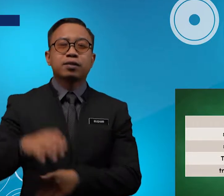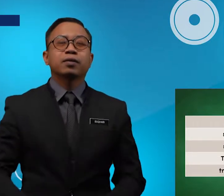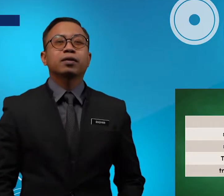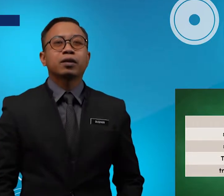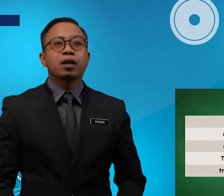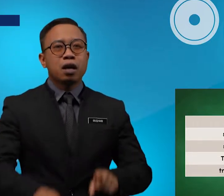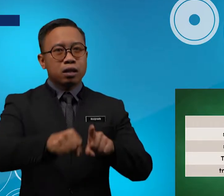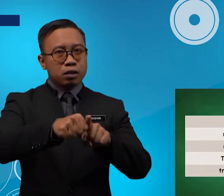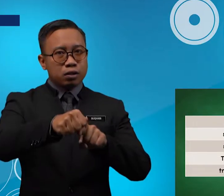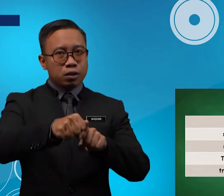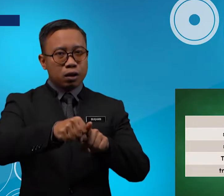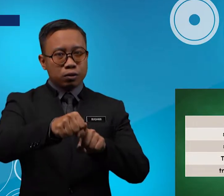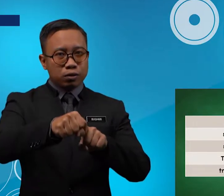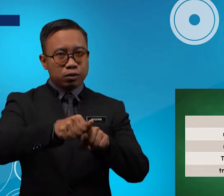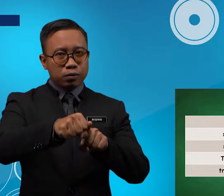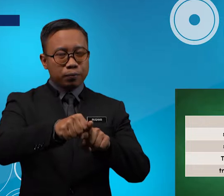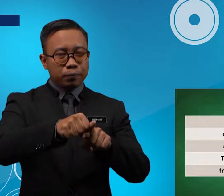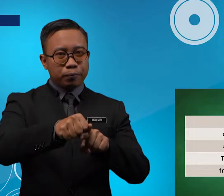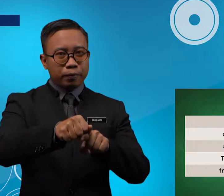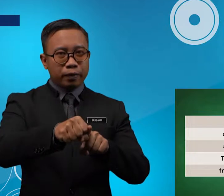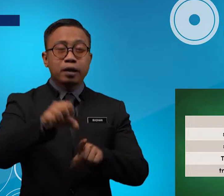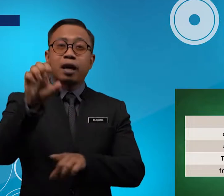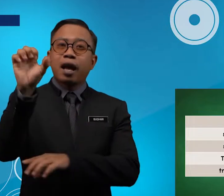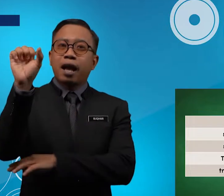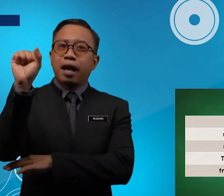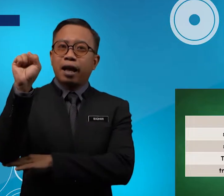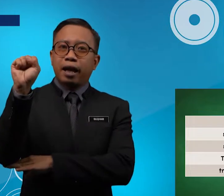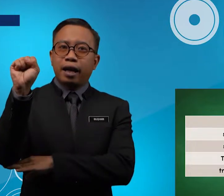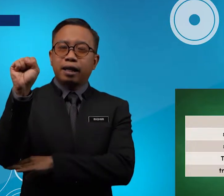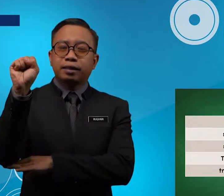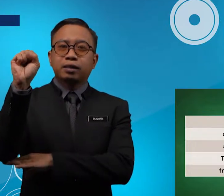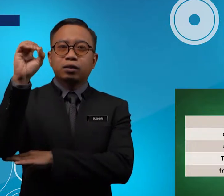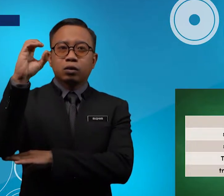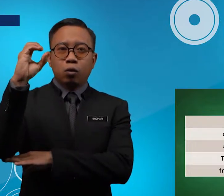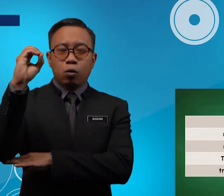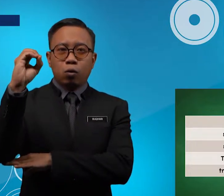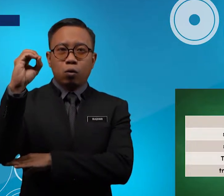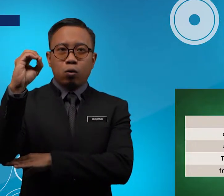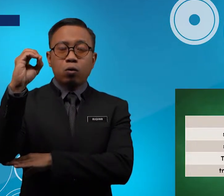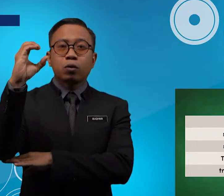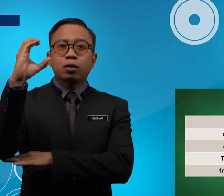S Socks S O C